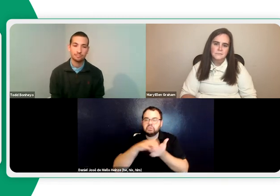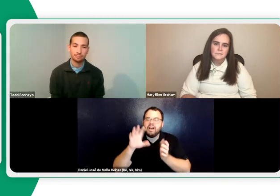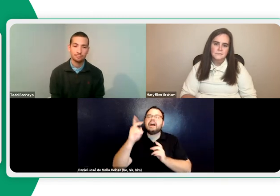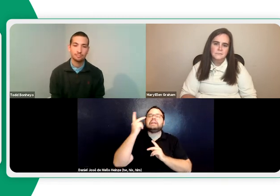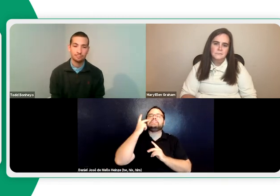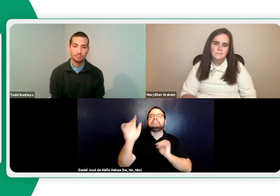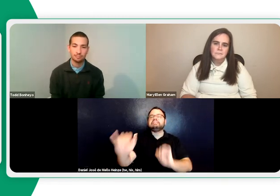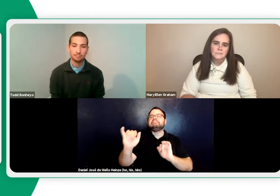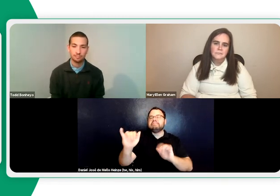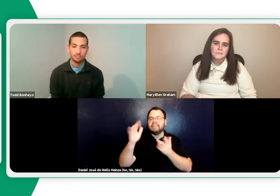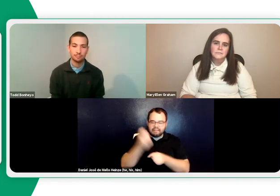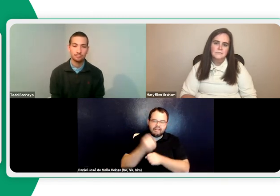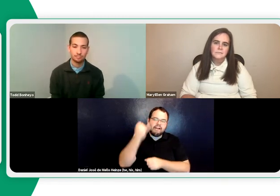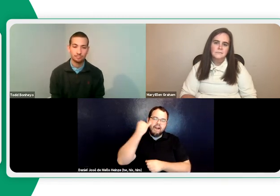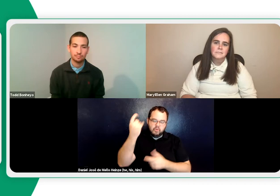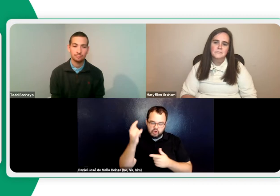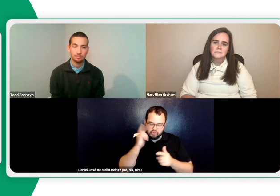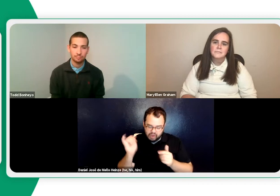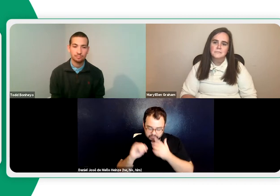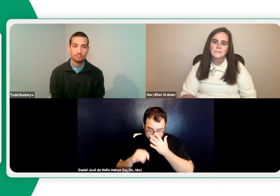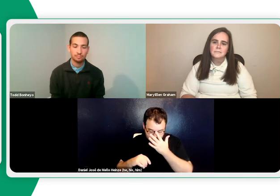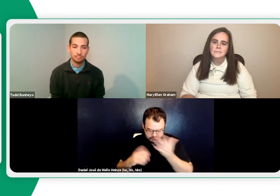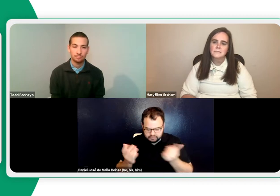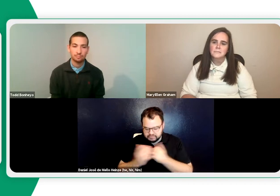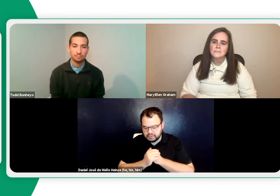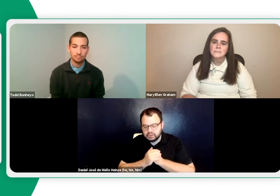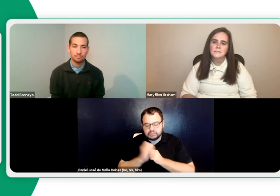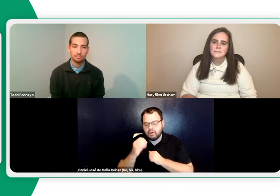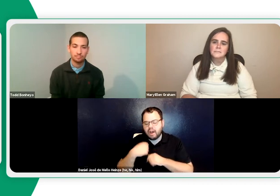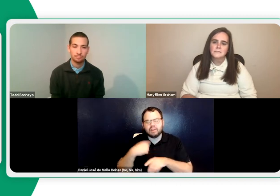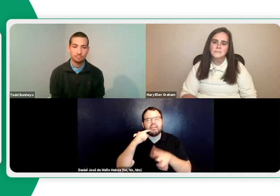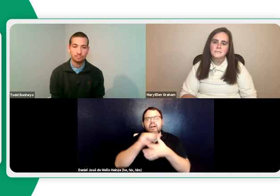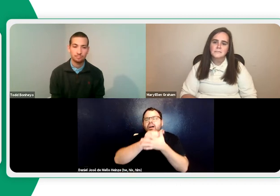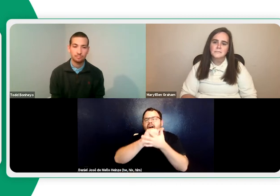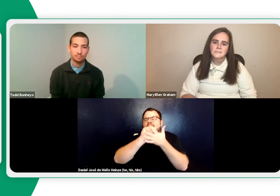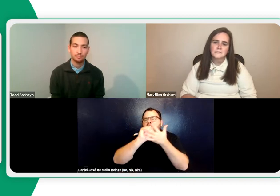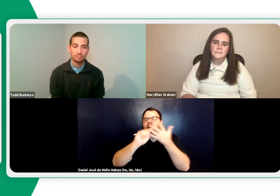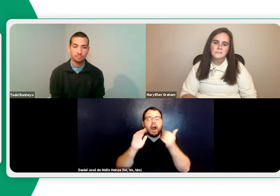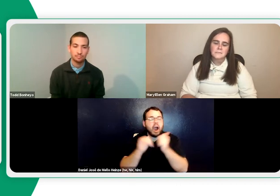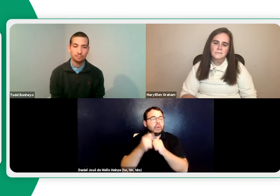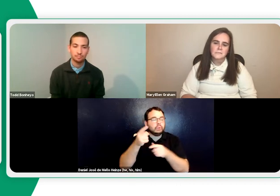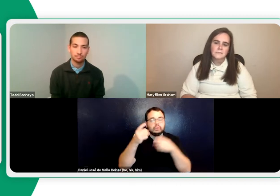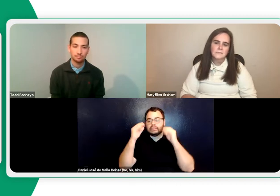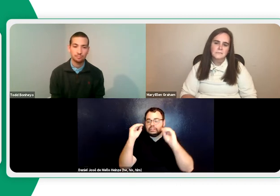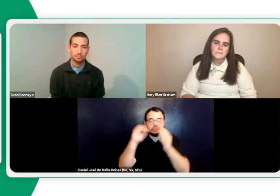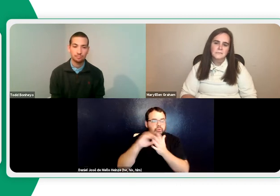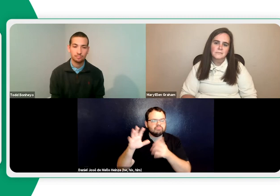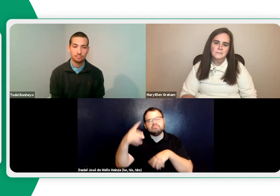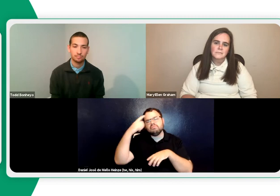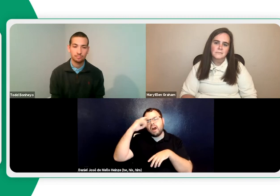all of that. And I'll save it to the USB so that the students can get an idea of what we've done. If